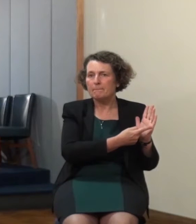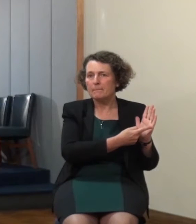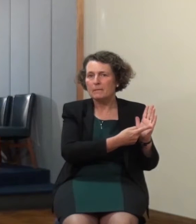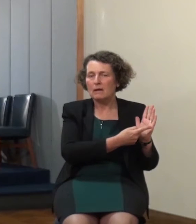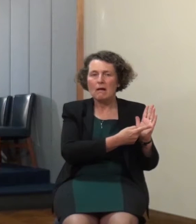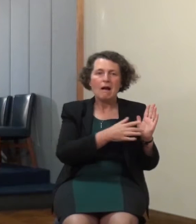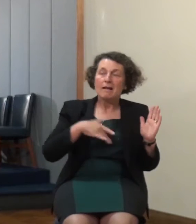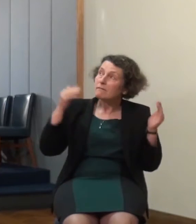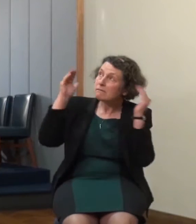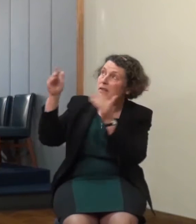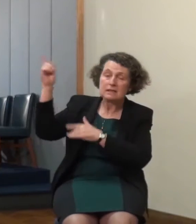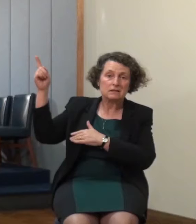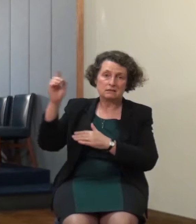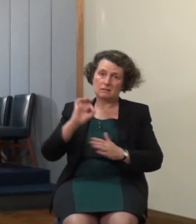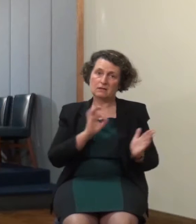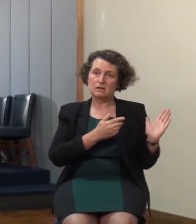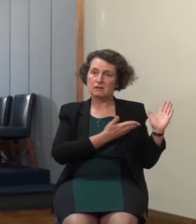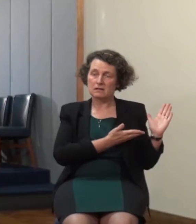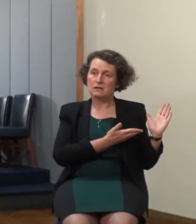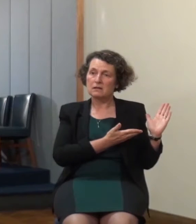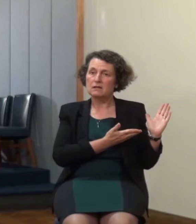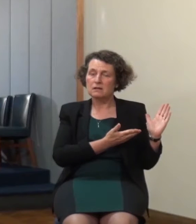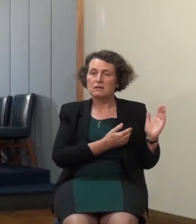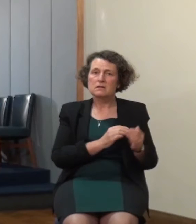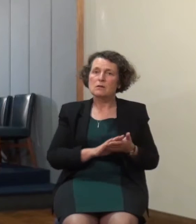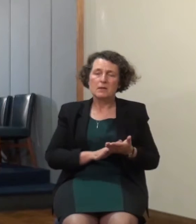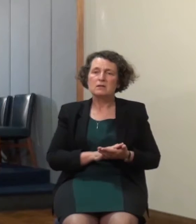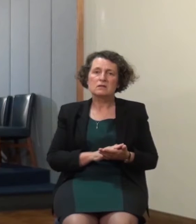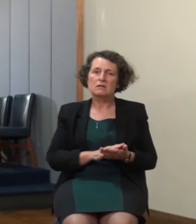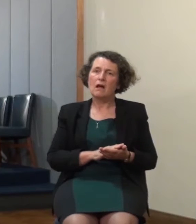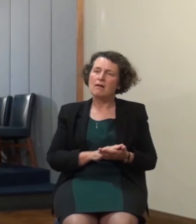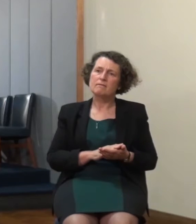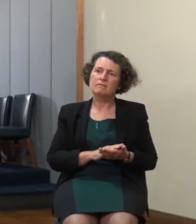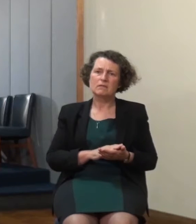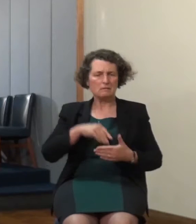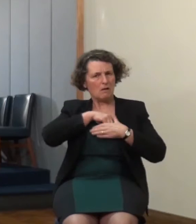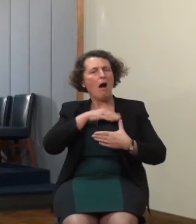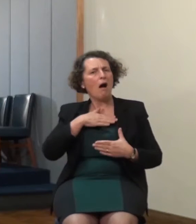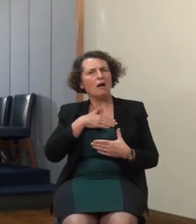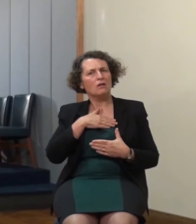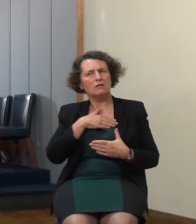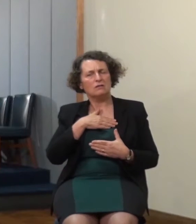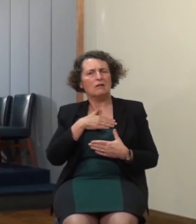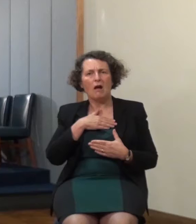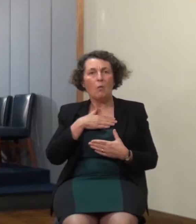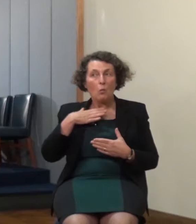and out of a strong desire to please and serve the Lord the foolish virgin